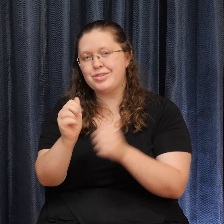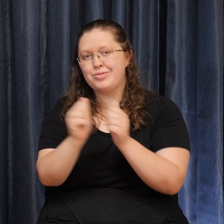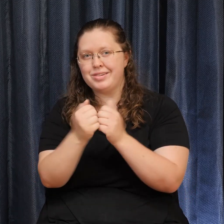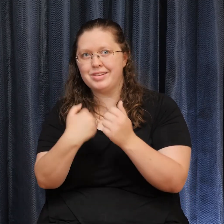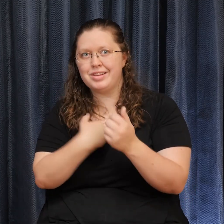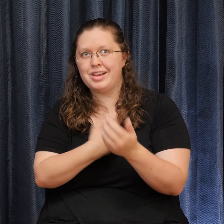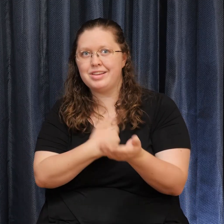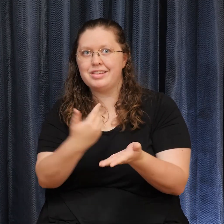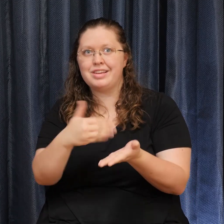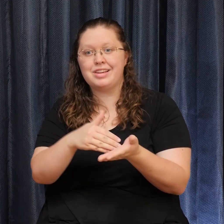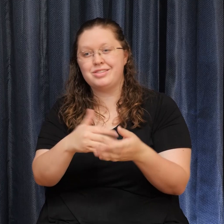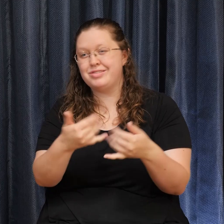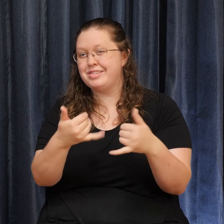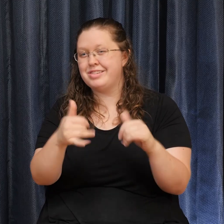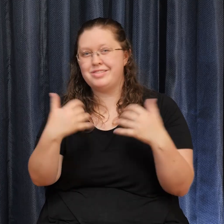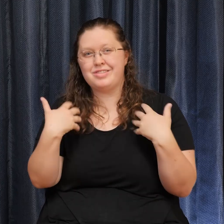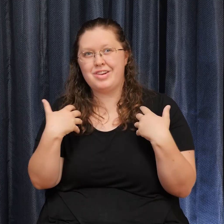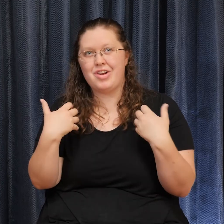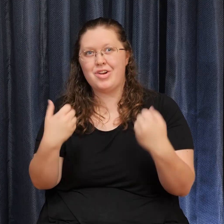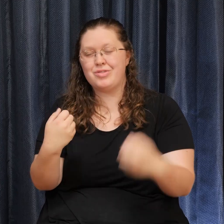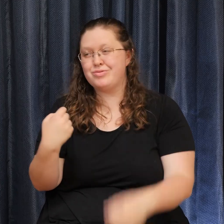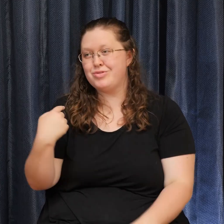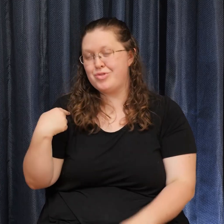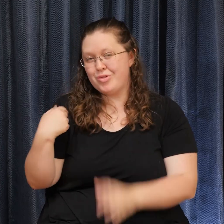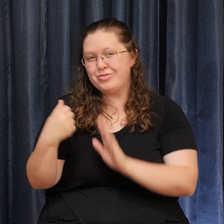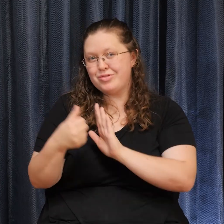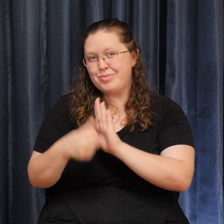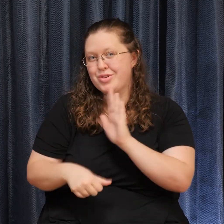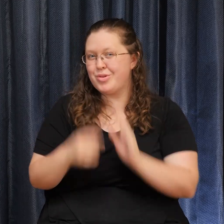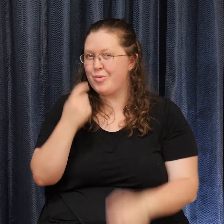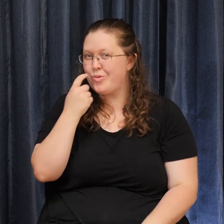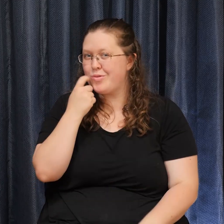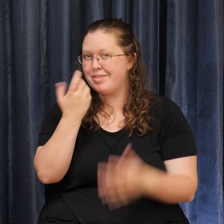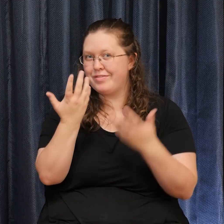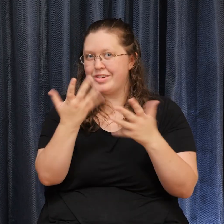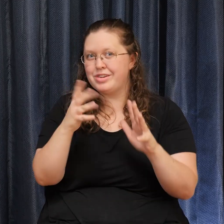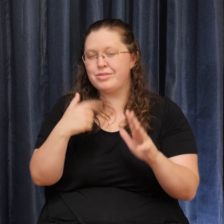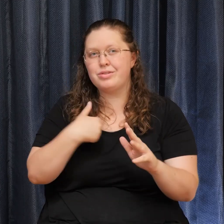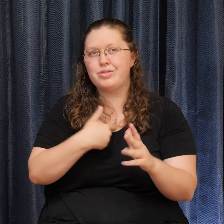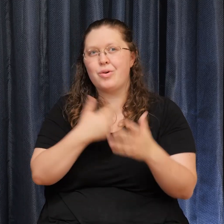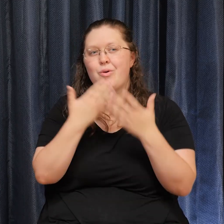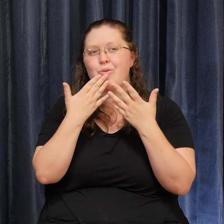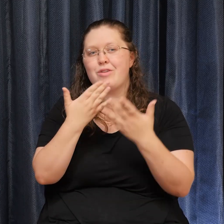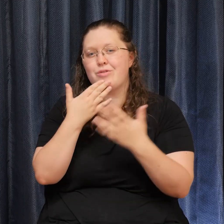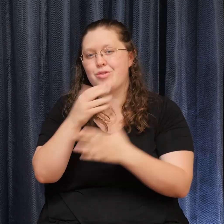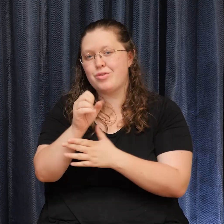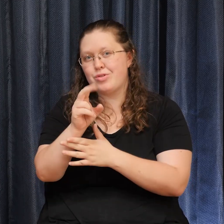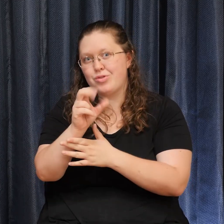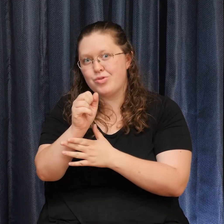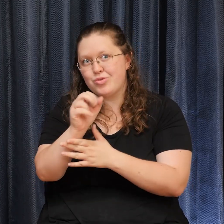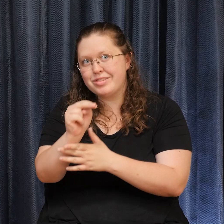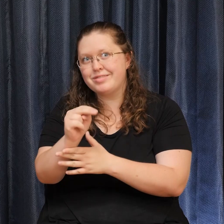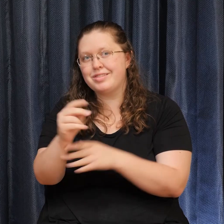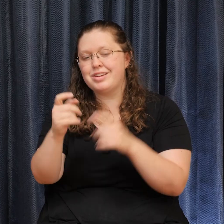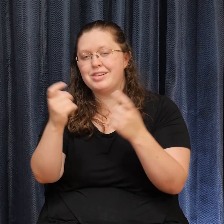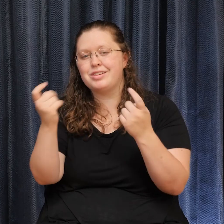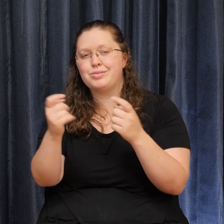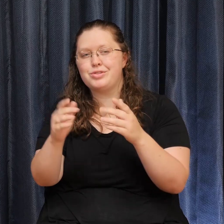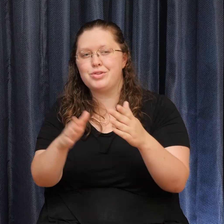recovering with that shoulder operation, but we are so grateful, Susan, for you in celebration and all of our wonderful musicians.